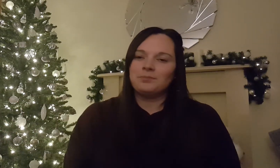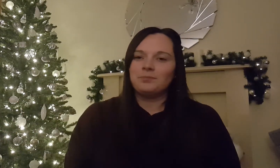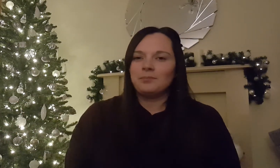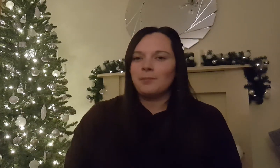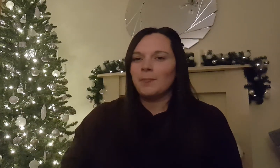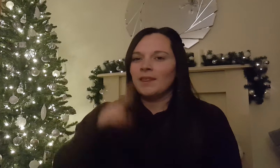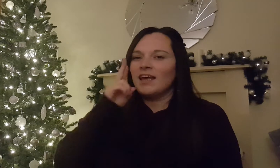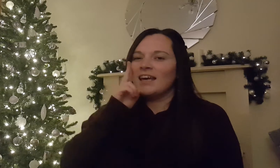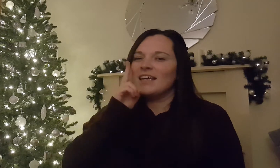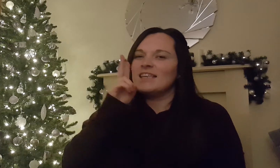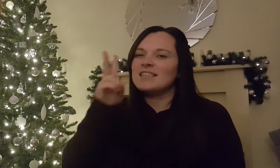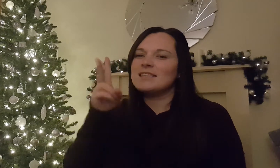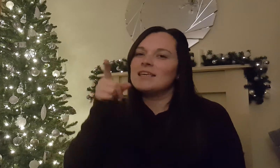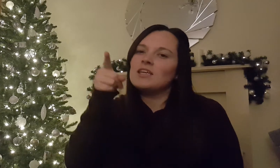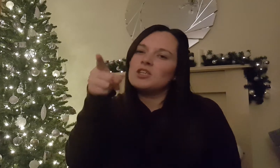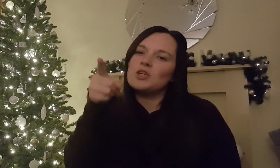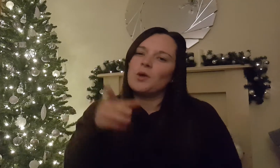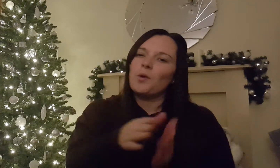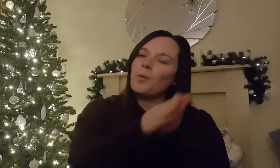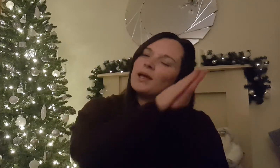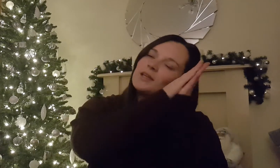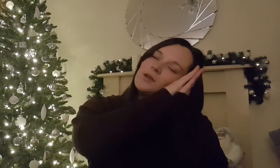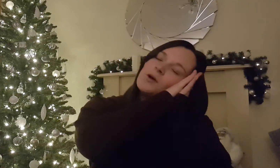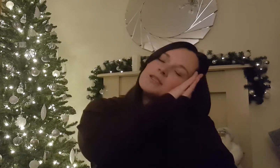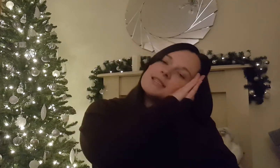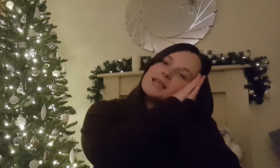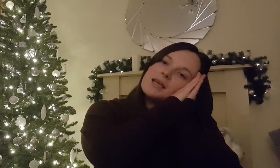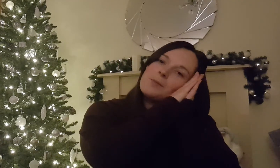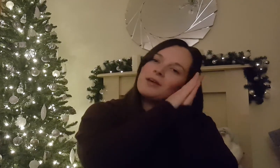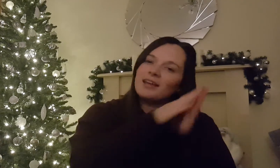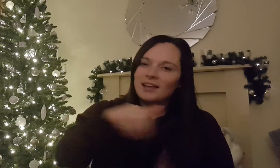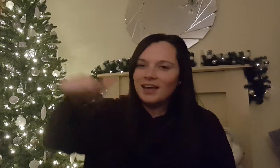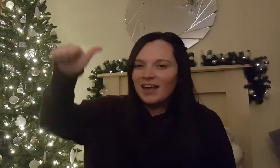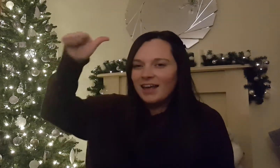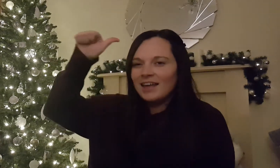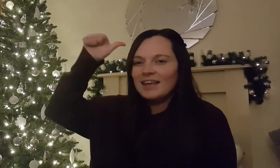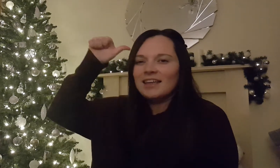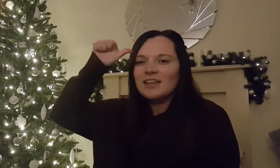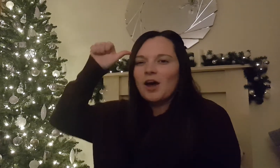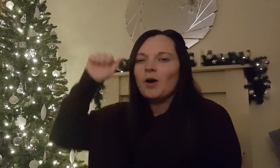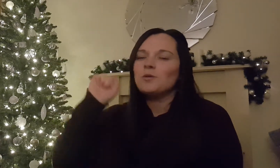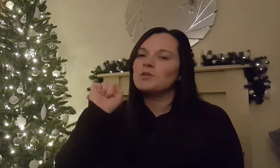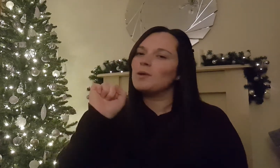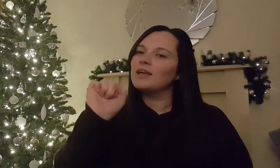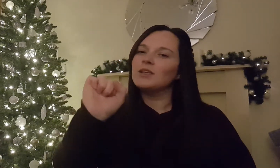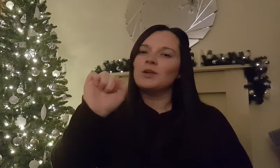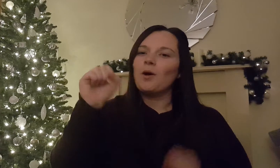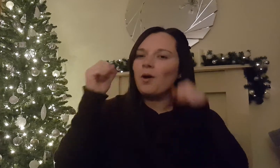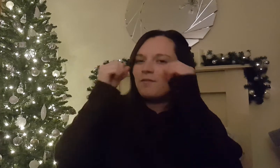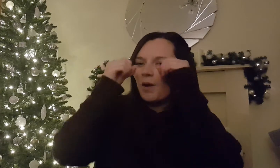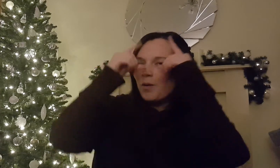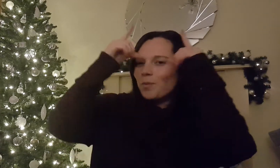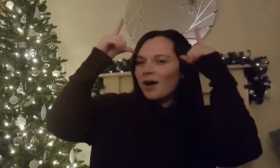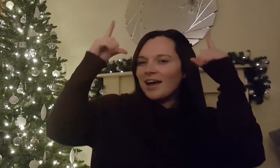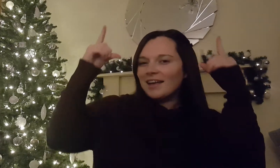He sees you when you're sleeping, he knows when you're awake,